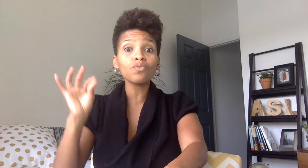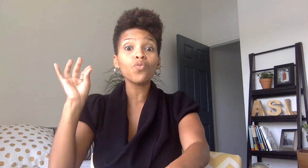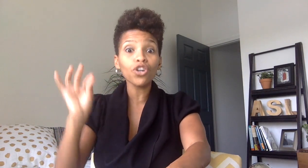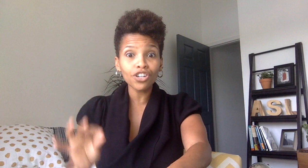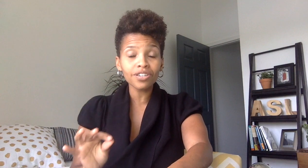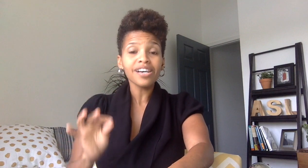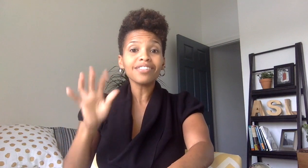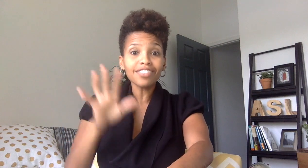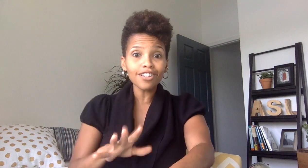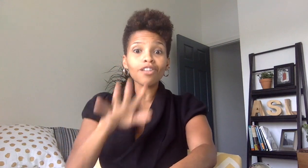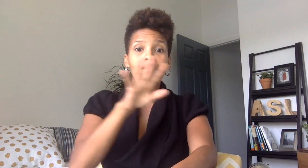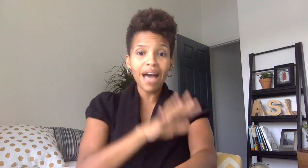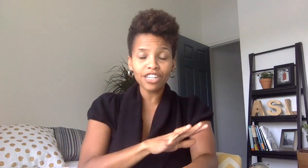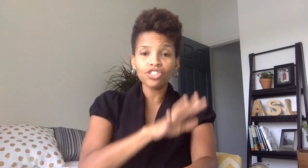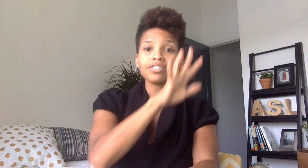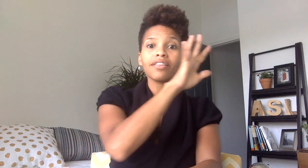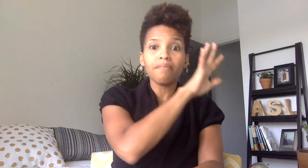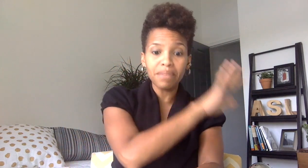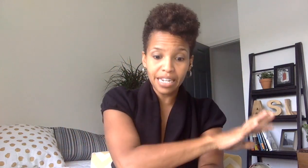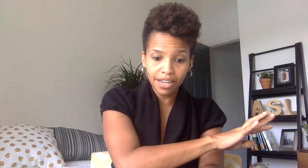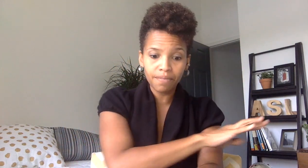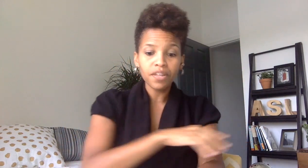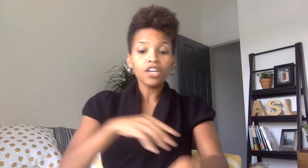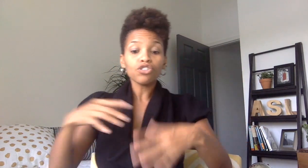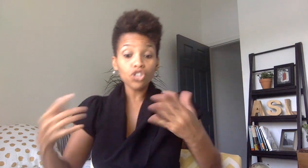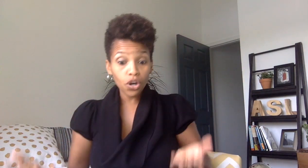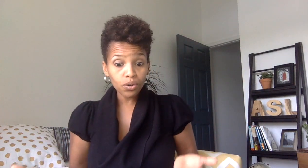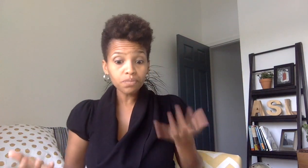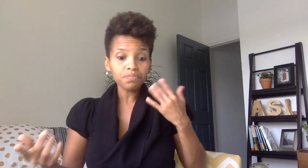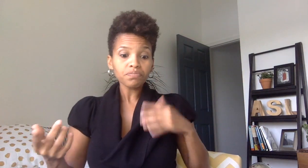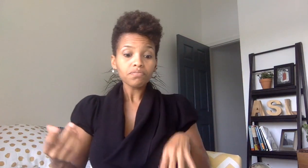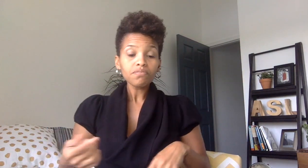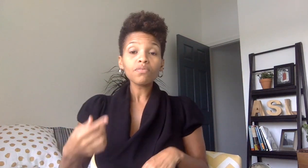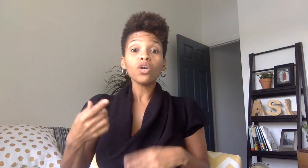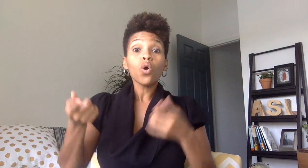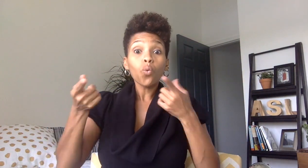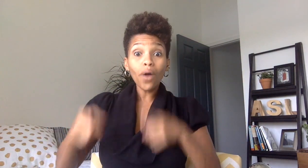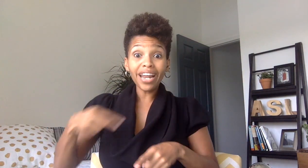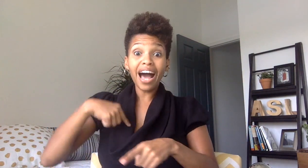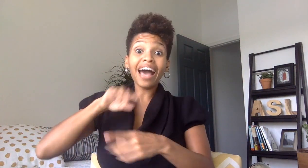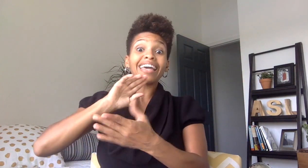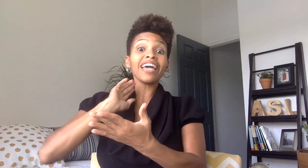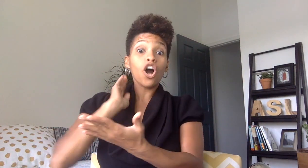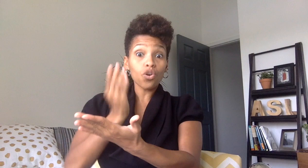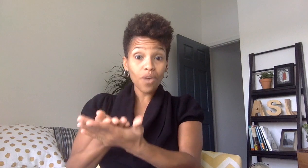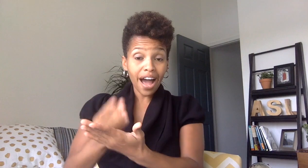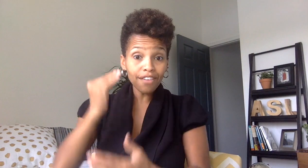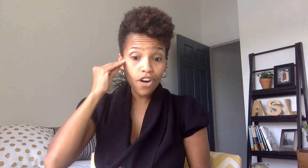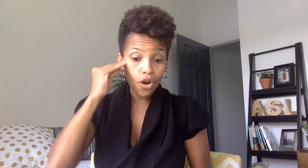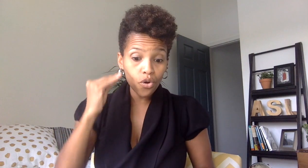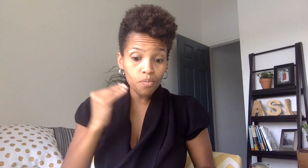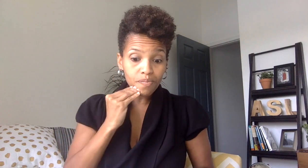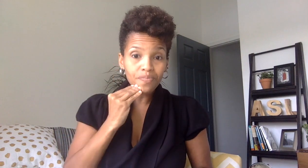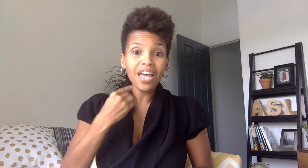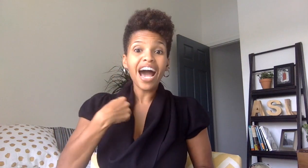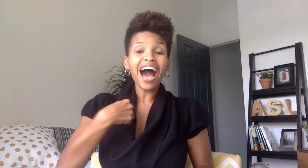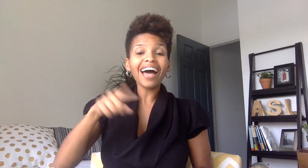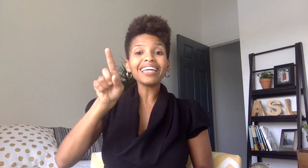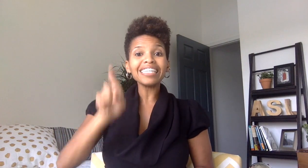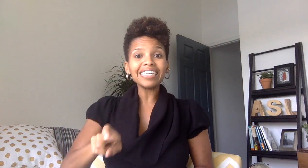word still matches the meaning so when I arrive home I need